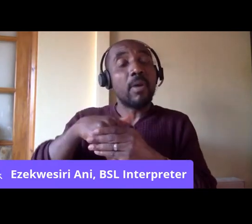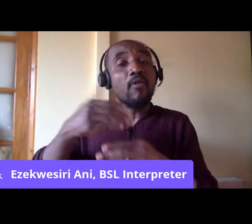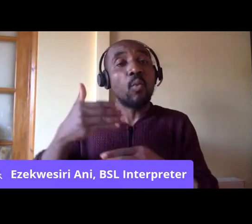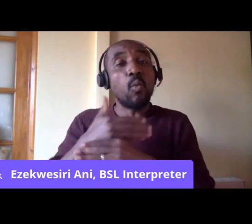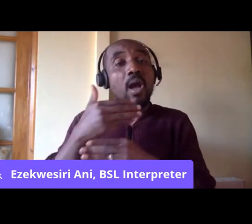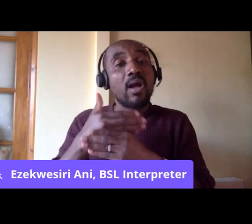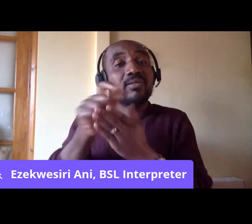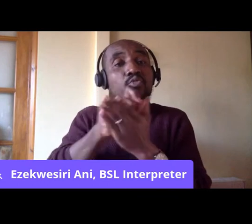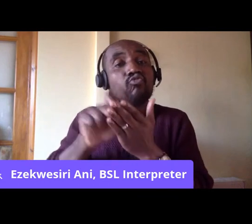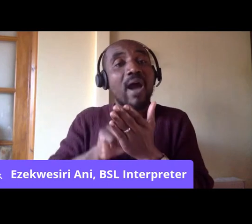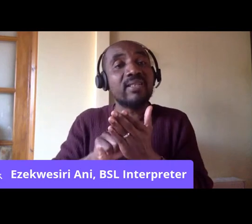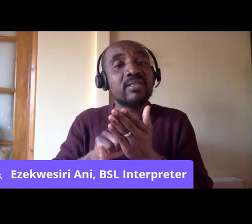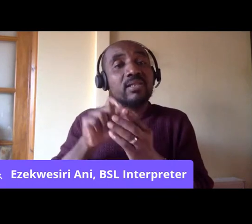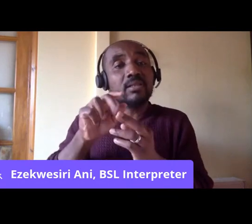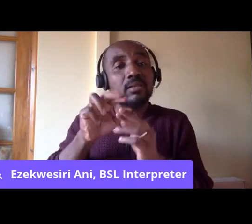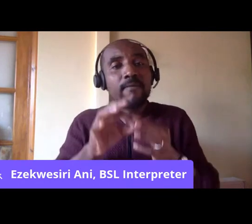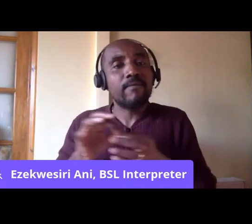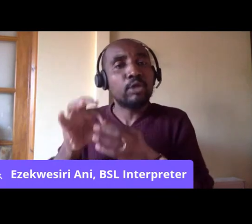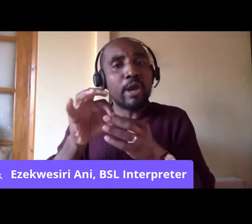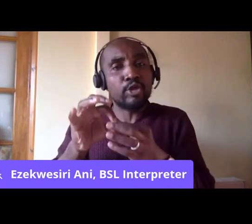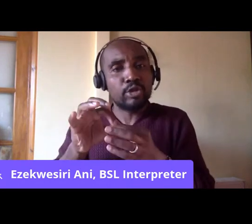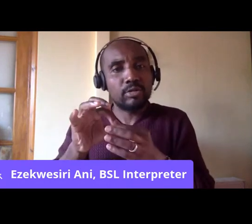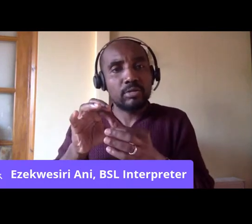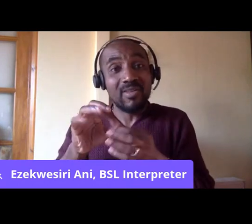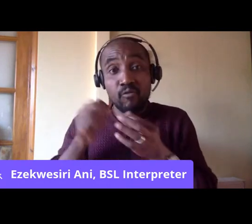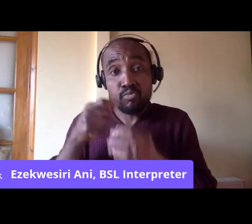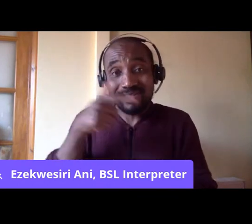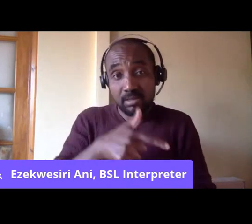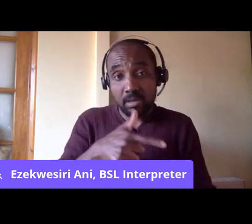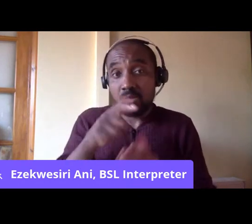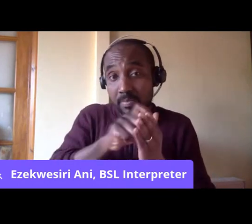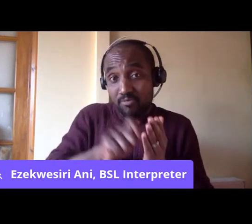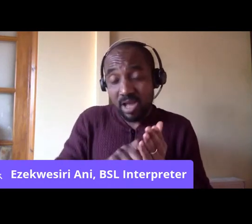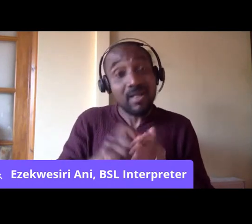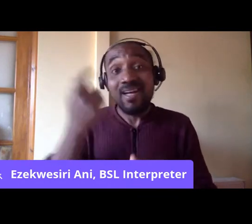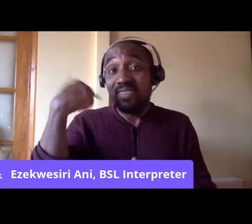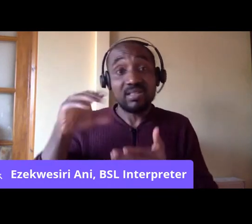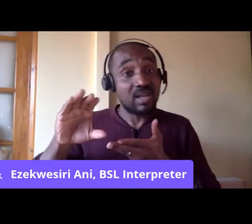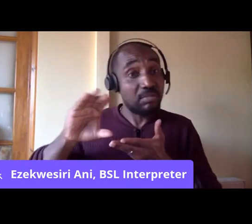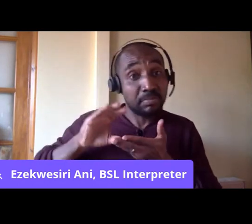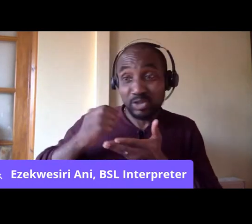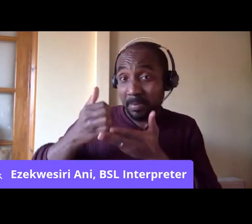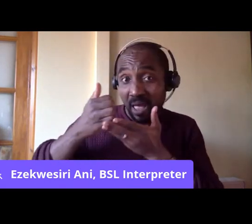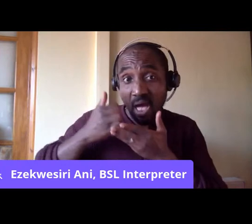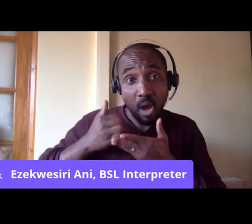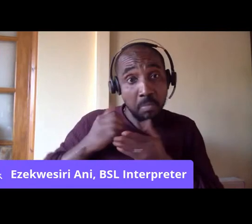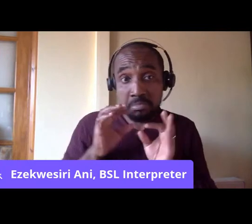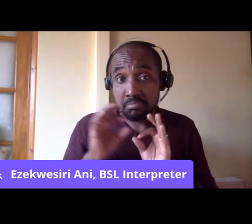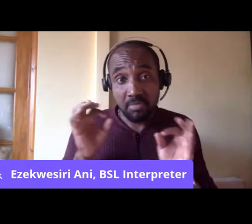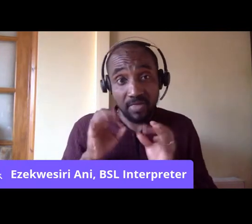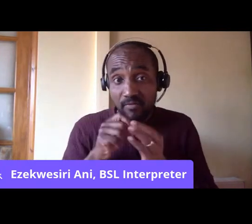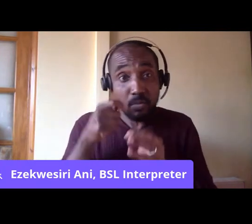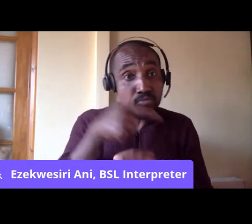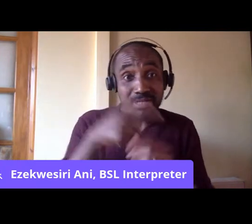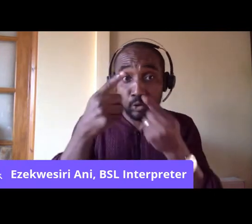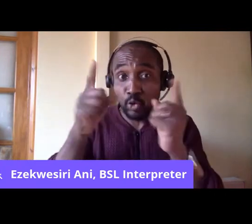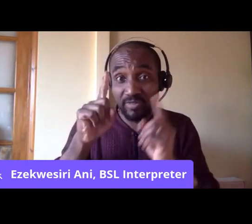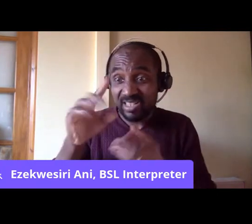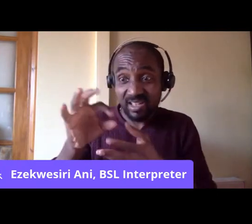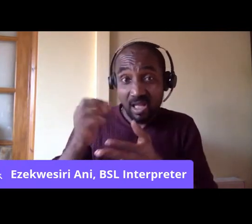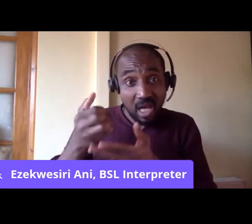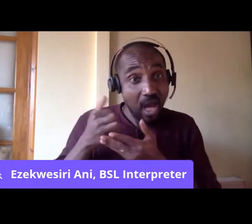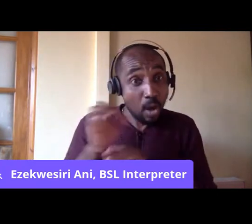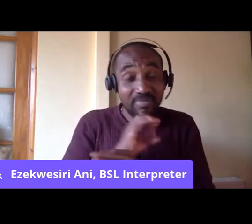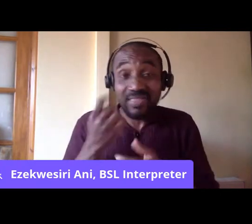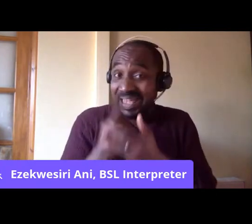Broadsides, which I did without any kind of sponsorship or help from Bristol Polytechnic at the time, I did it